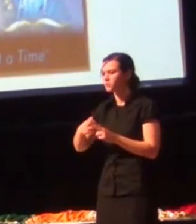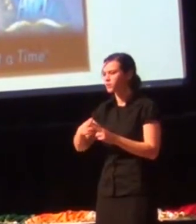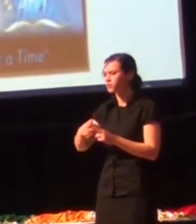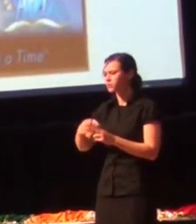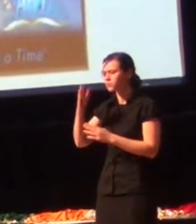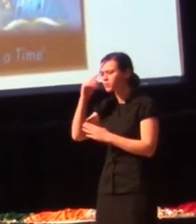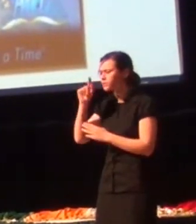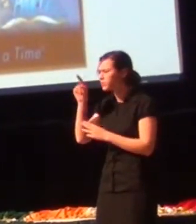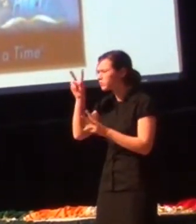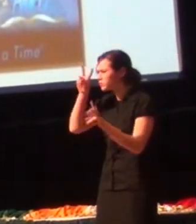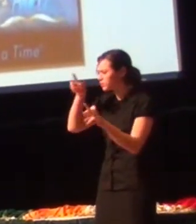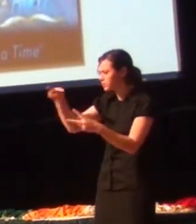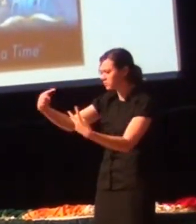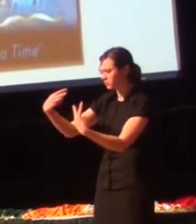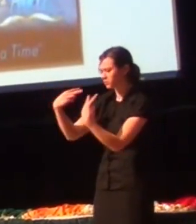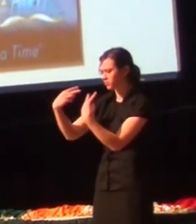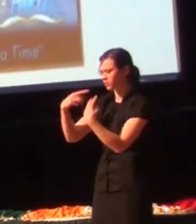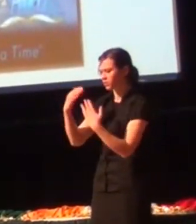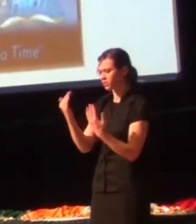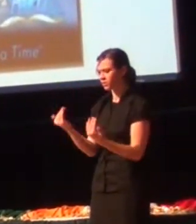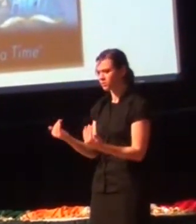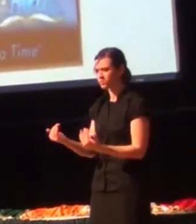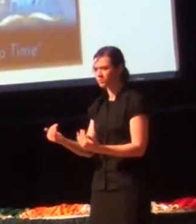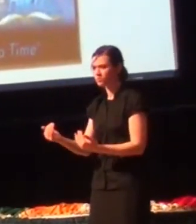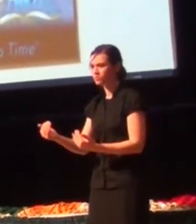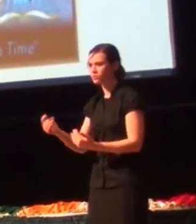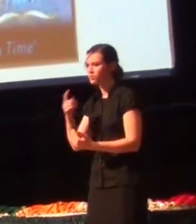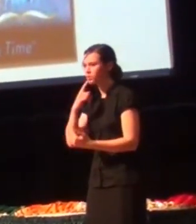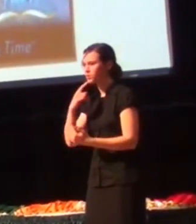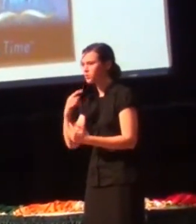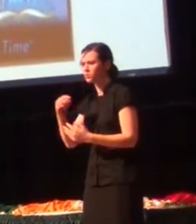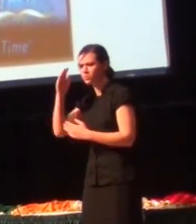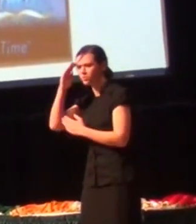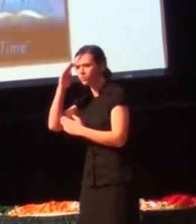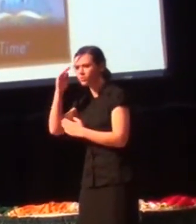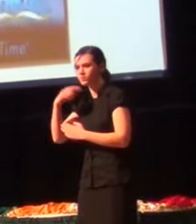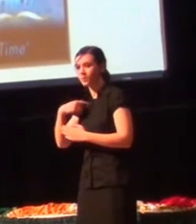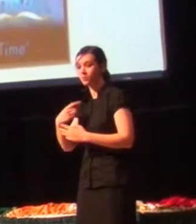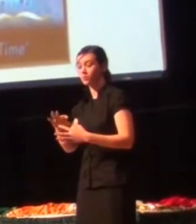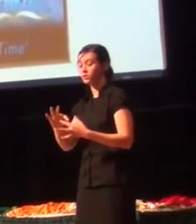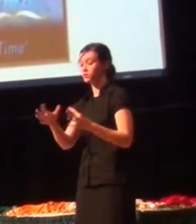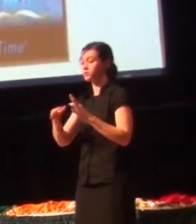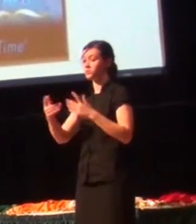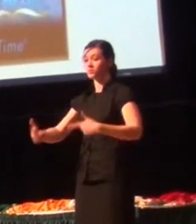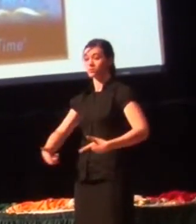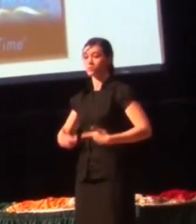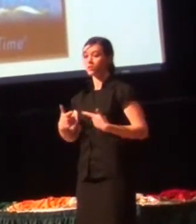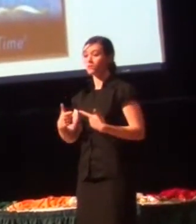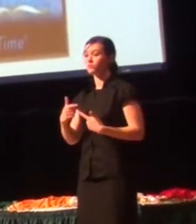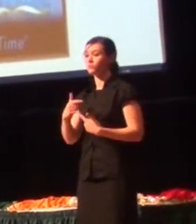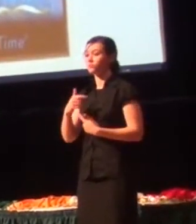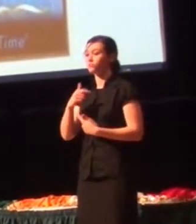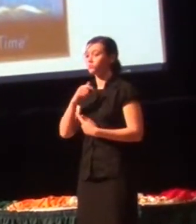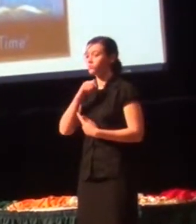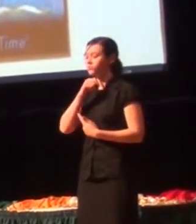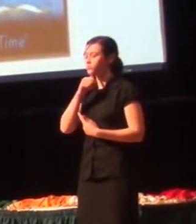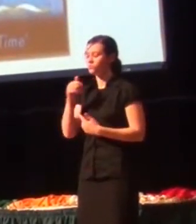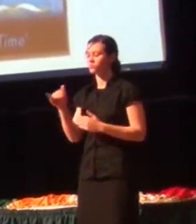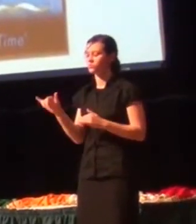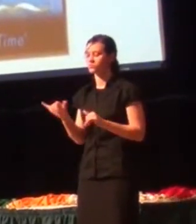now, your impressive thoughts about my spirituality just wouldn't be the same.